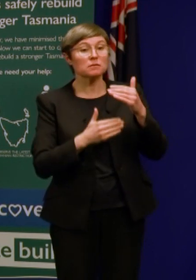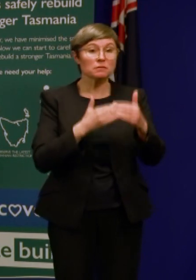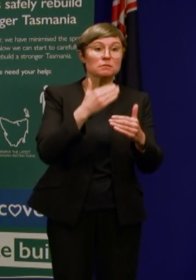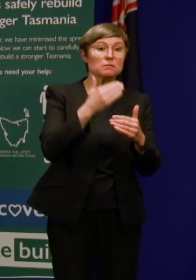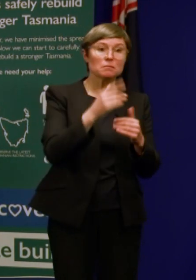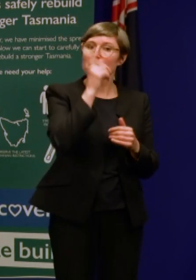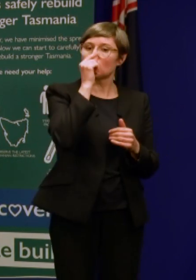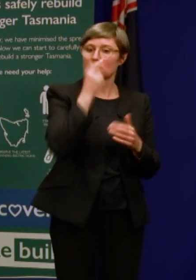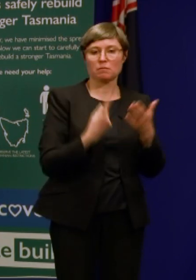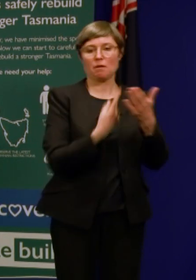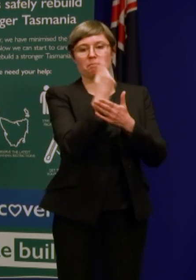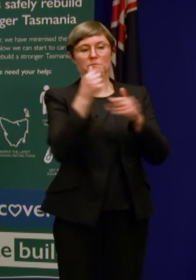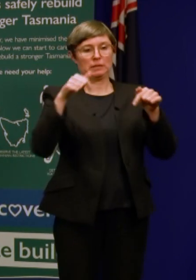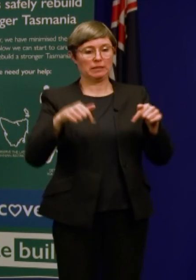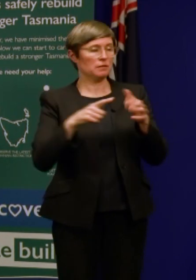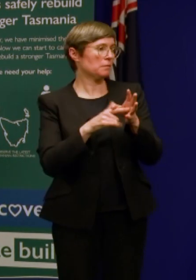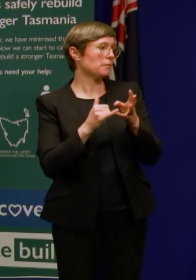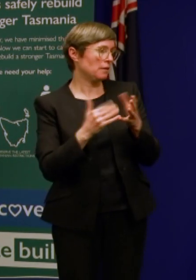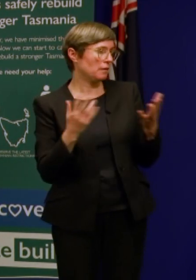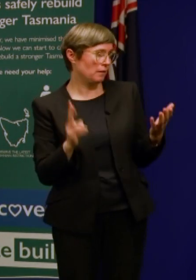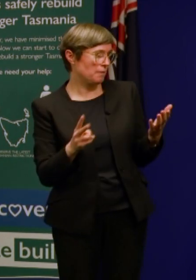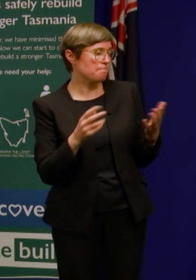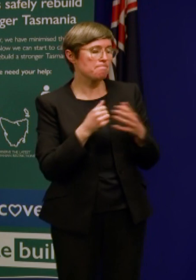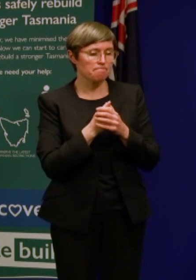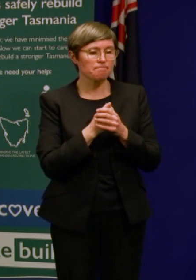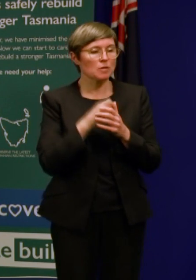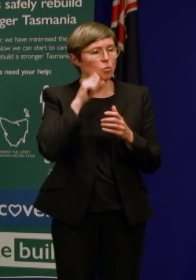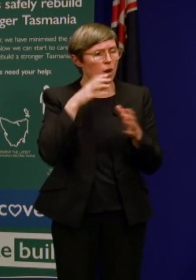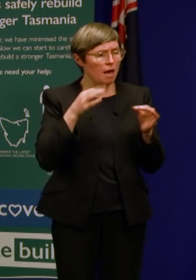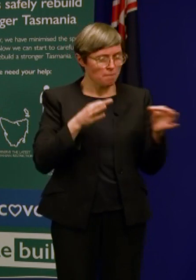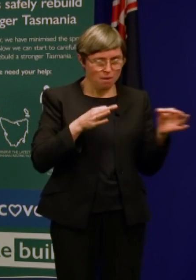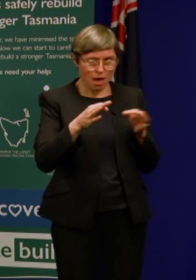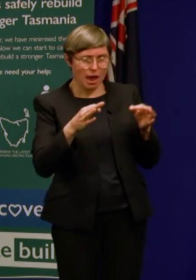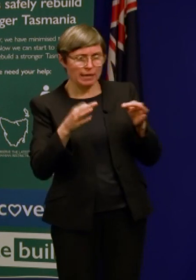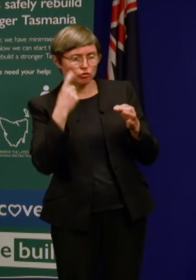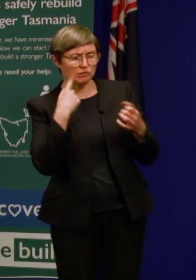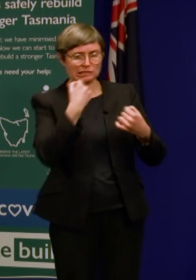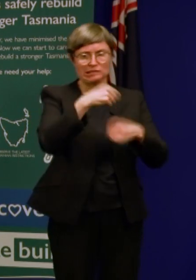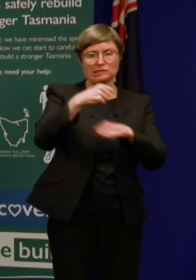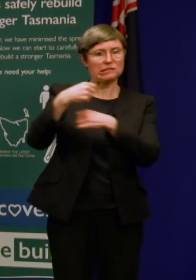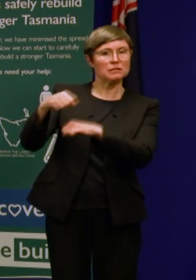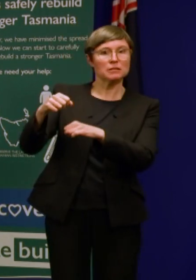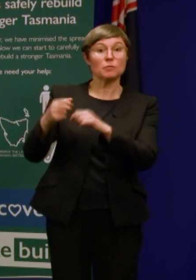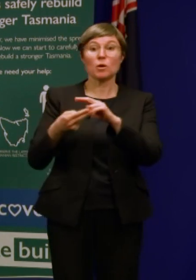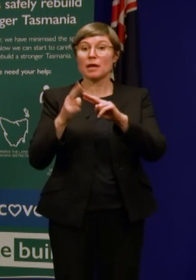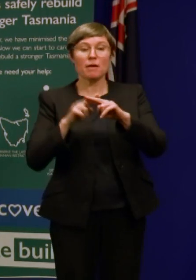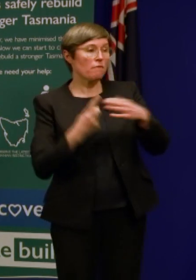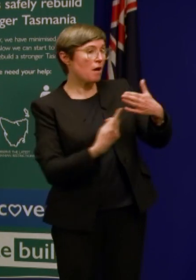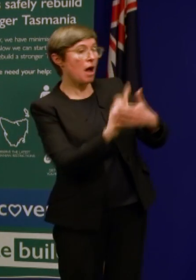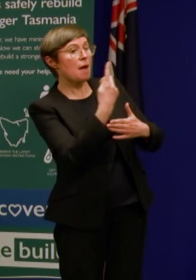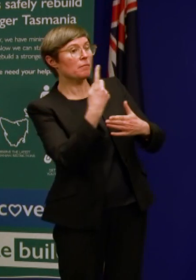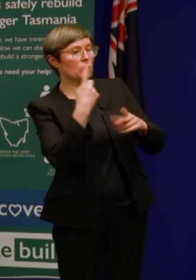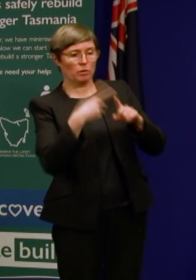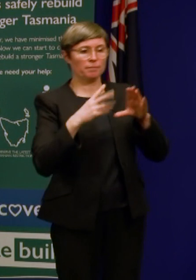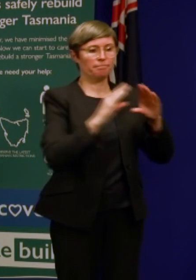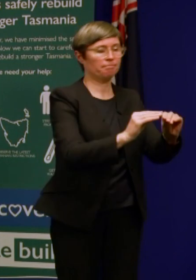will be a case that occurs in Tasmania. There'll be measures in place to try and prevent that happening and there'll measures in place to try and pick it up when it does happen and to